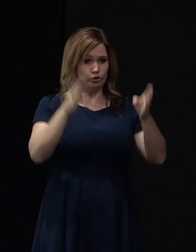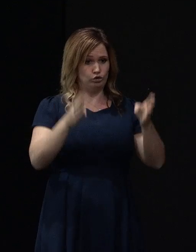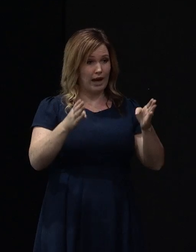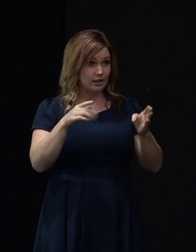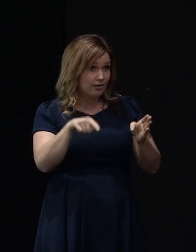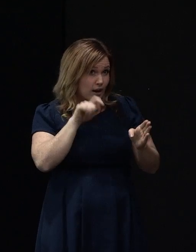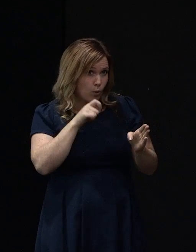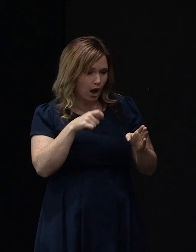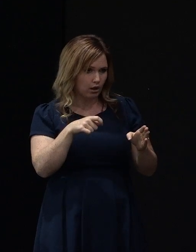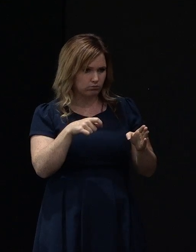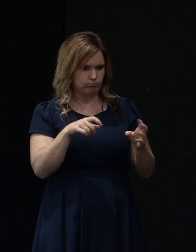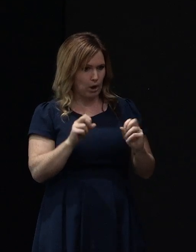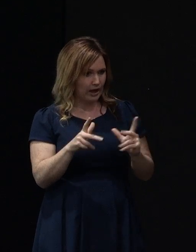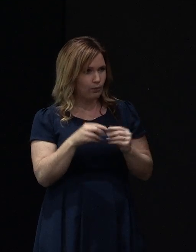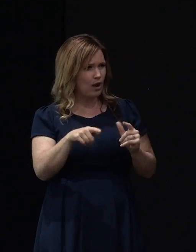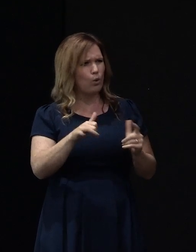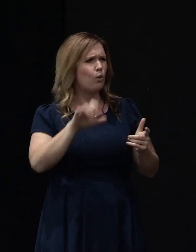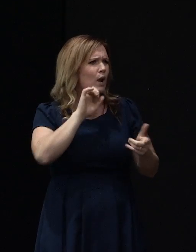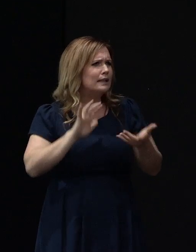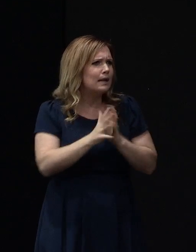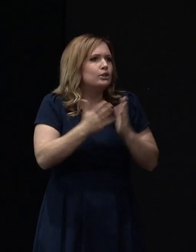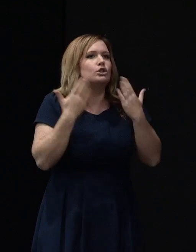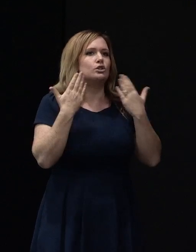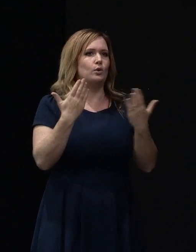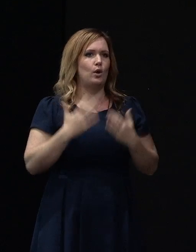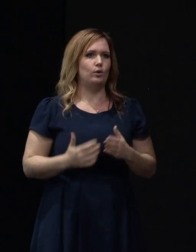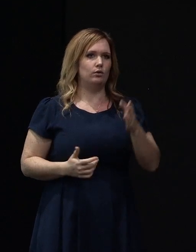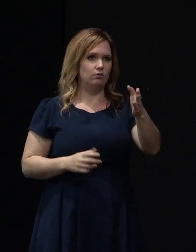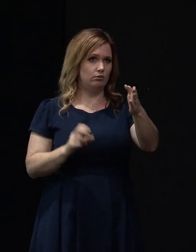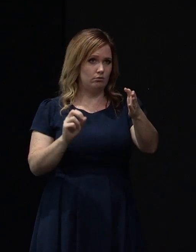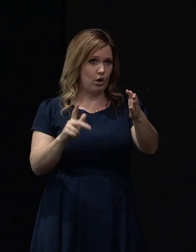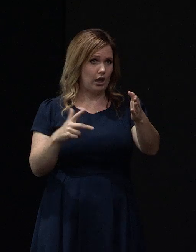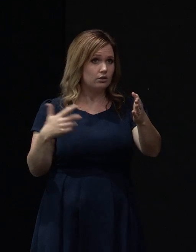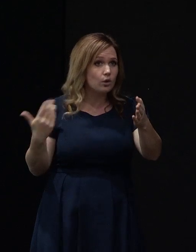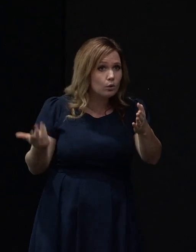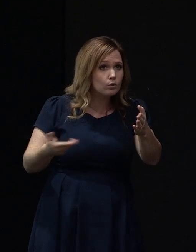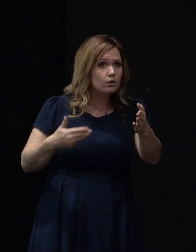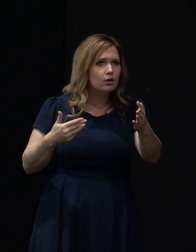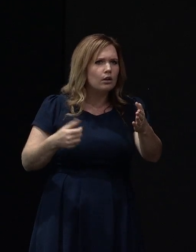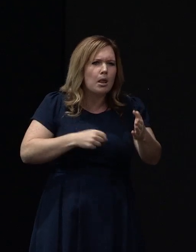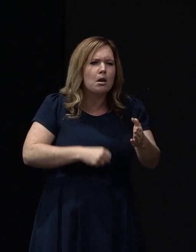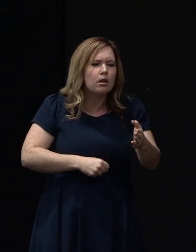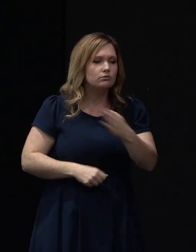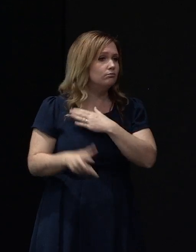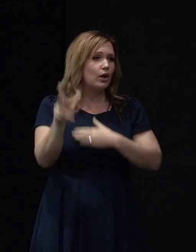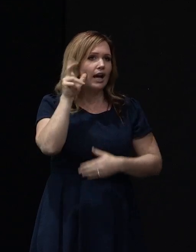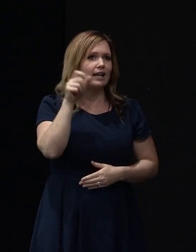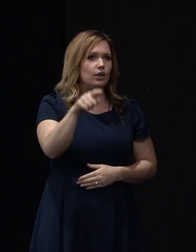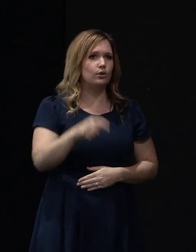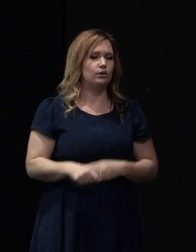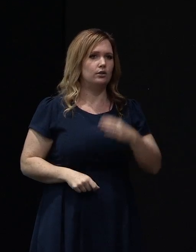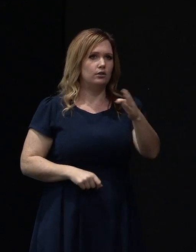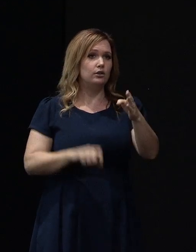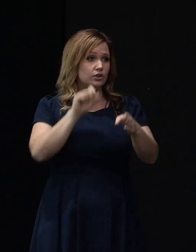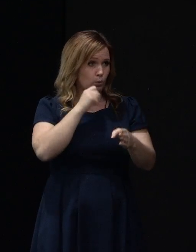achieve all that. So it won't be considered as new, basically. That's what I'm asking. Sorry, I can't hear you. So it wouldn't be